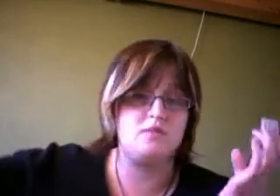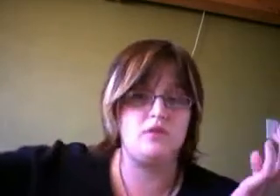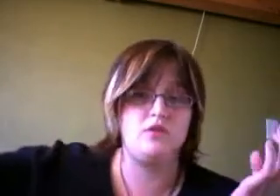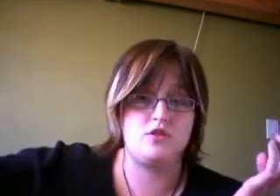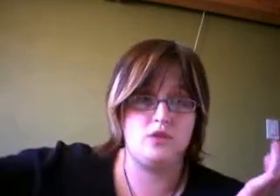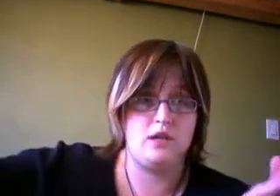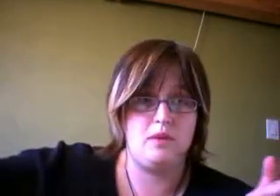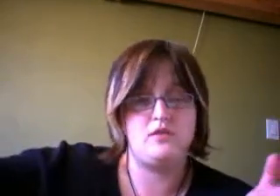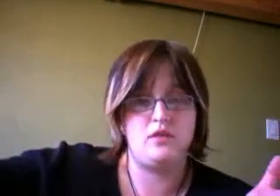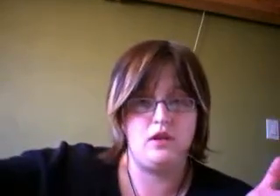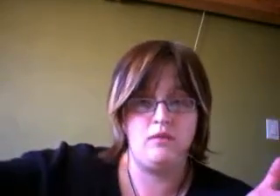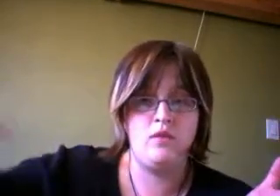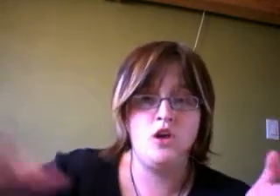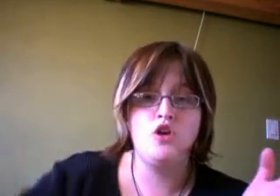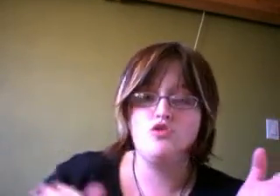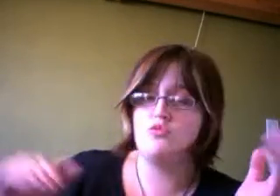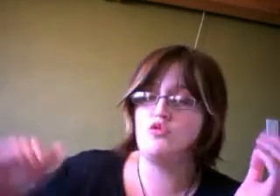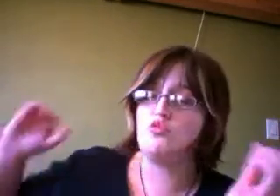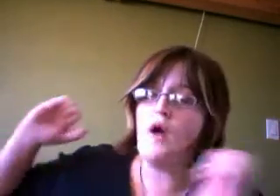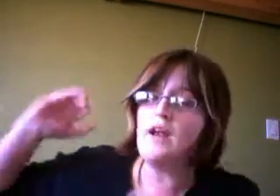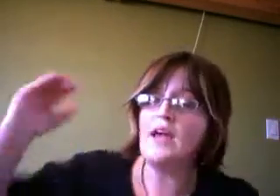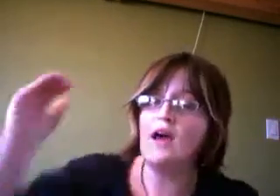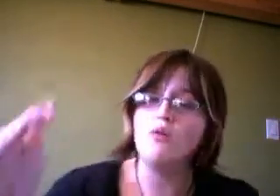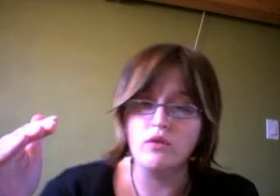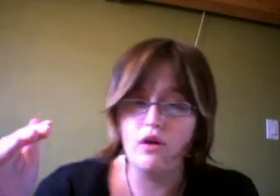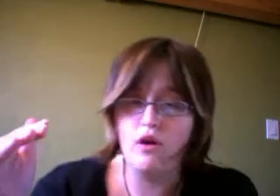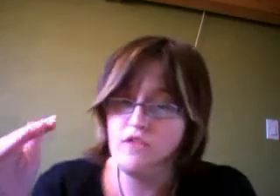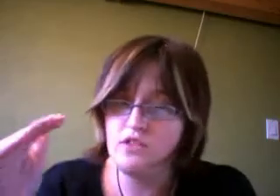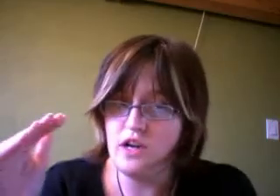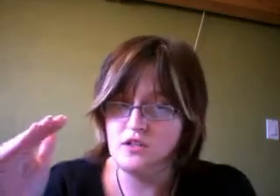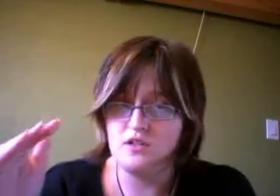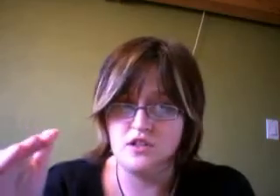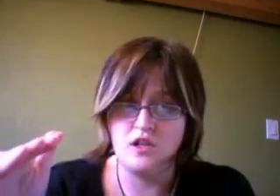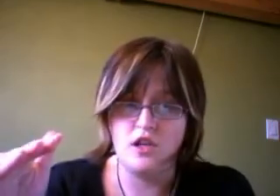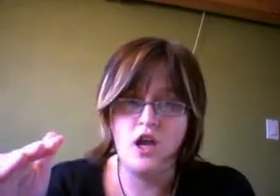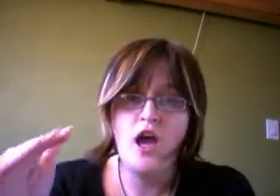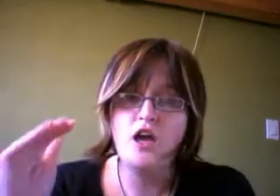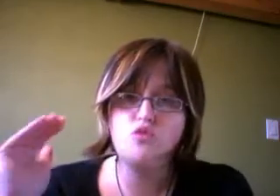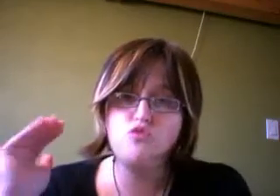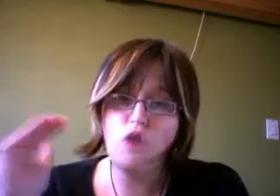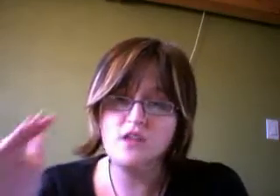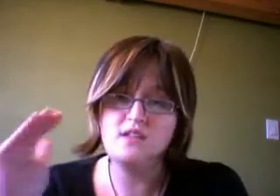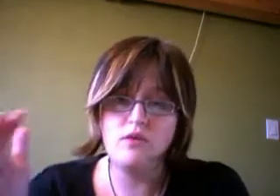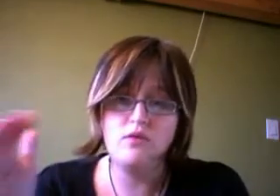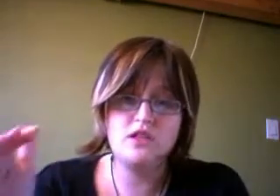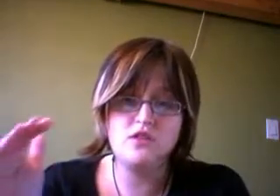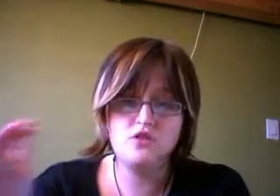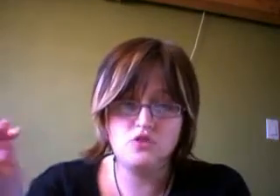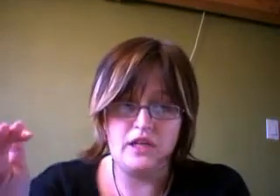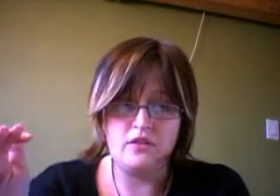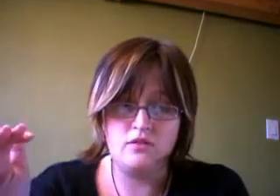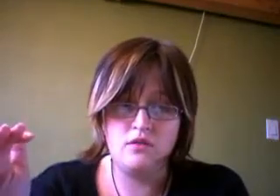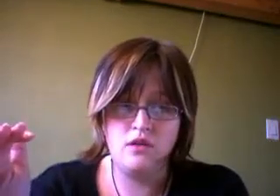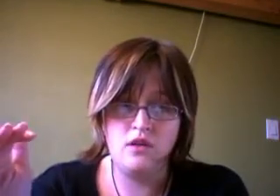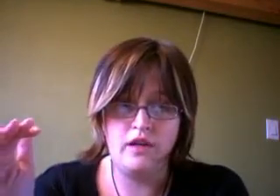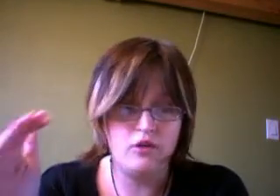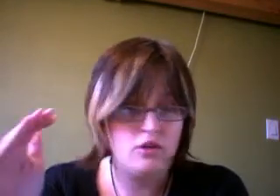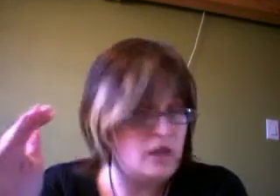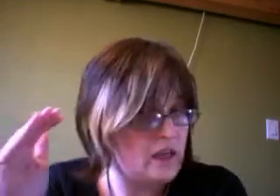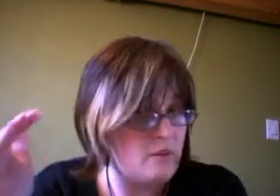middle of the street, basically. Comes running out of the SkyTrain station, and runs out into the street. Now, you're going to get hit